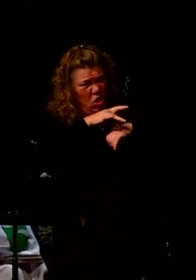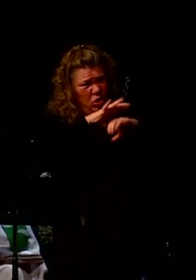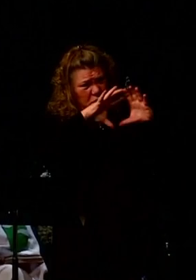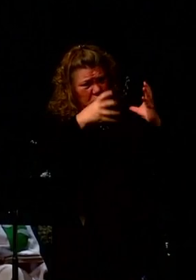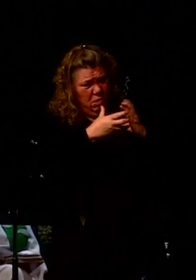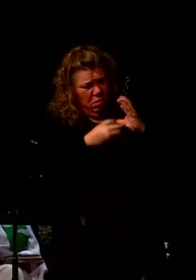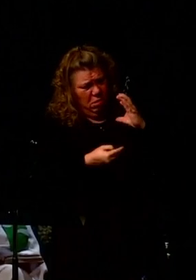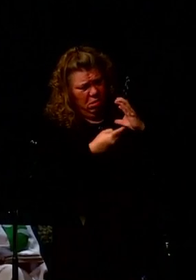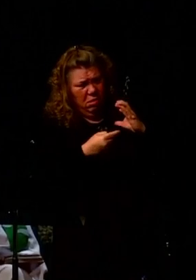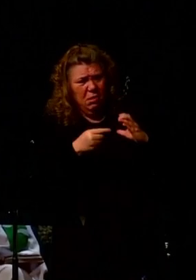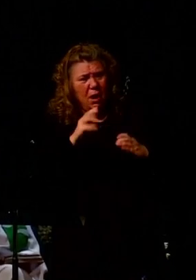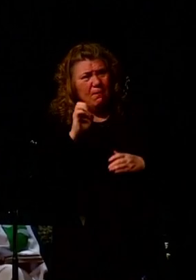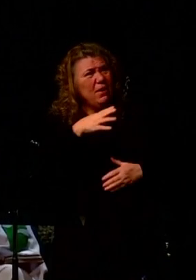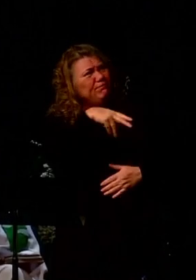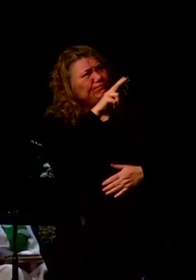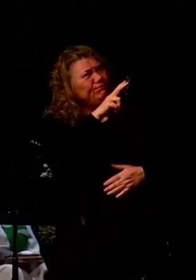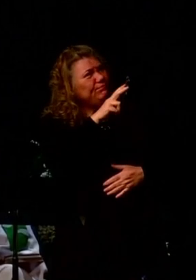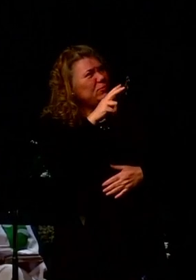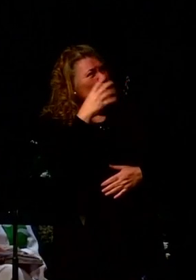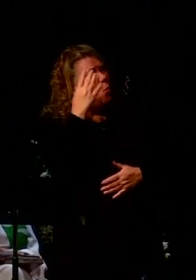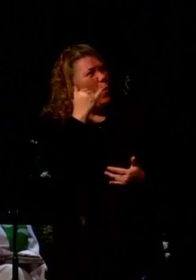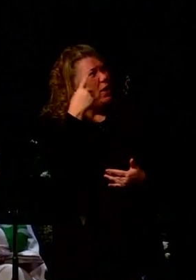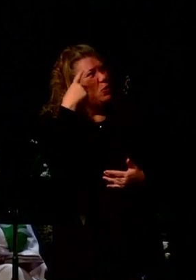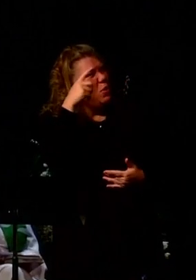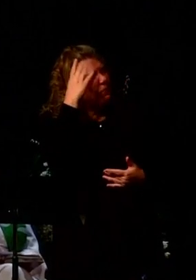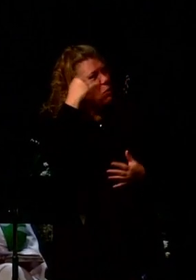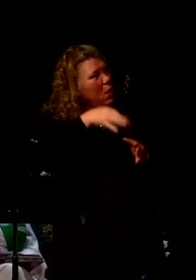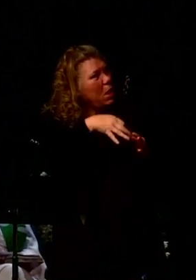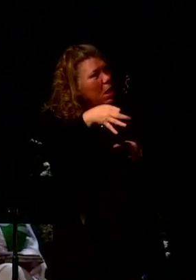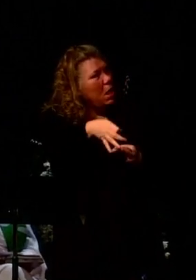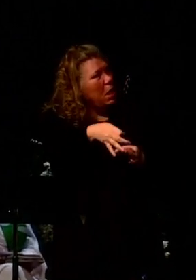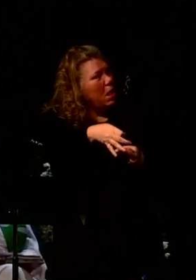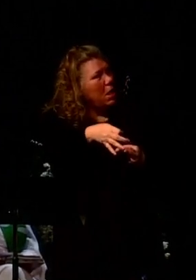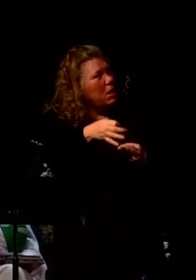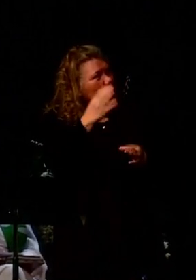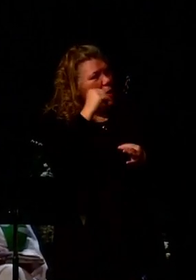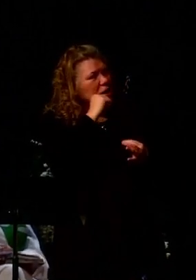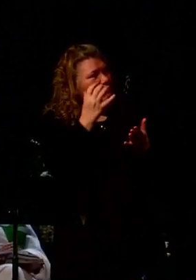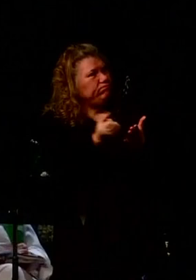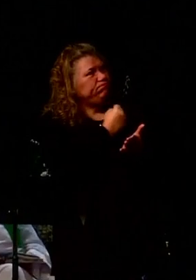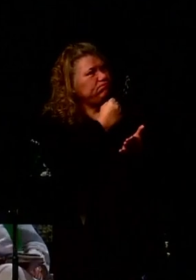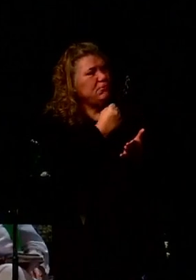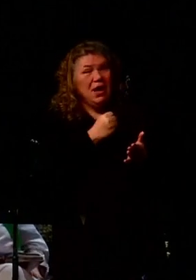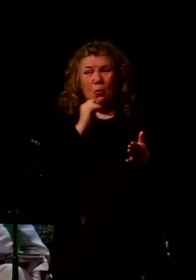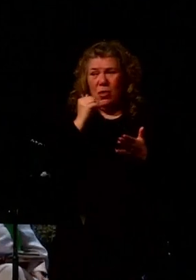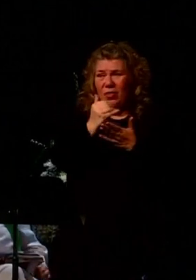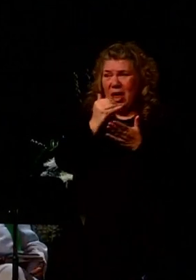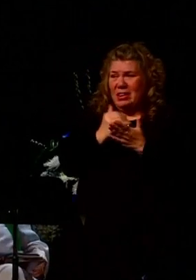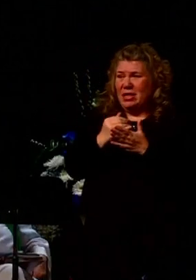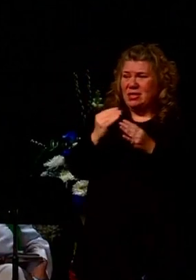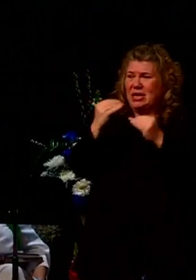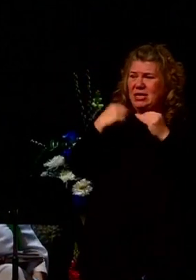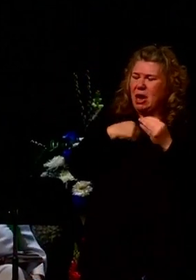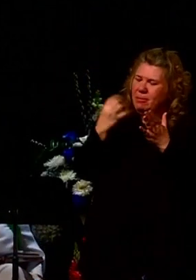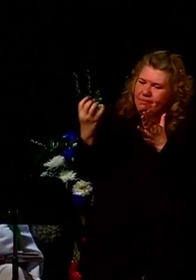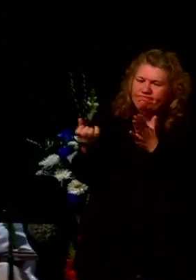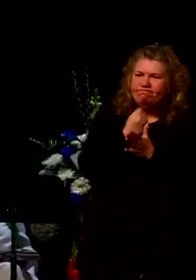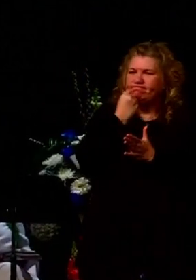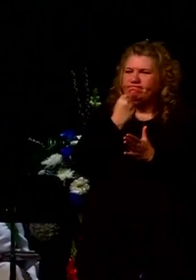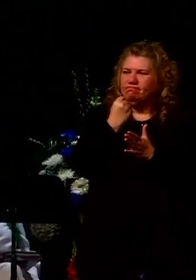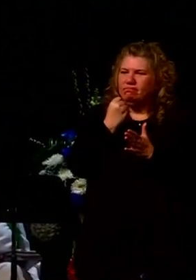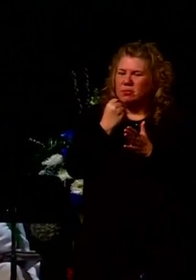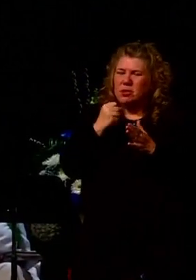waiting? With this, the lesson he taught me is the importance of being in the moment and investing in it.